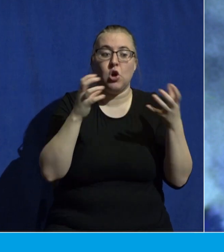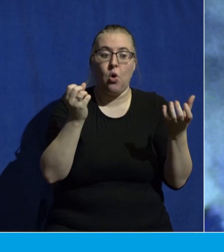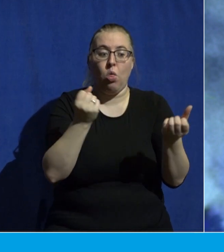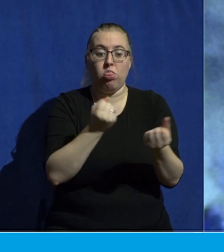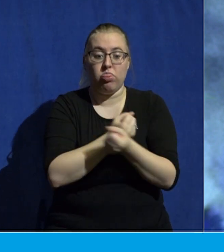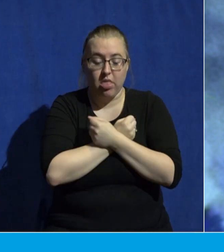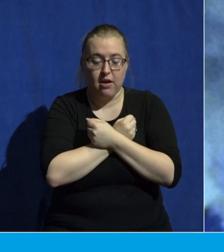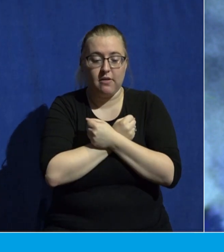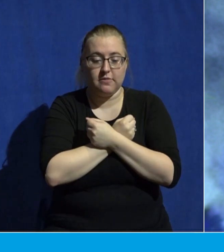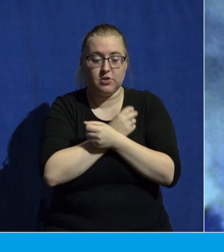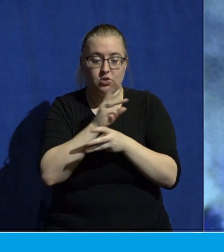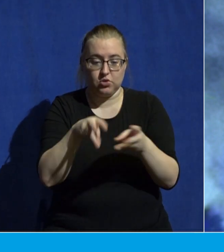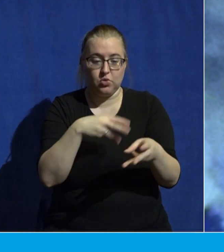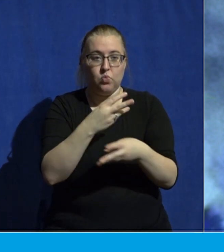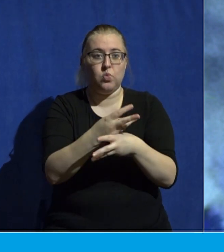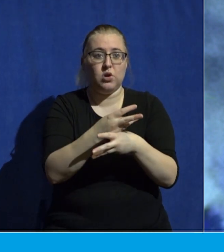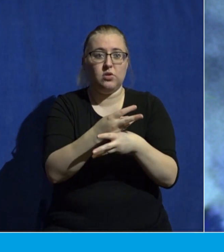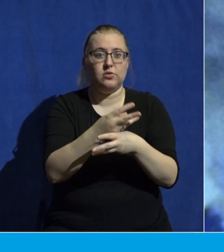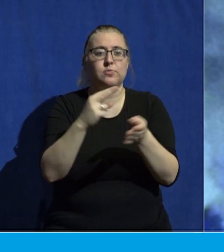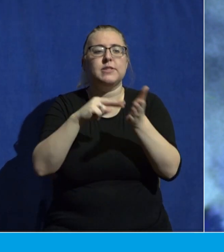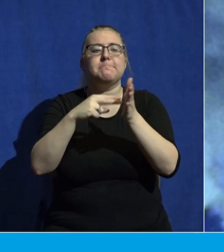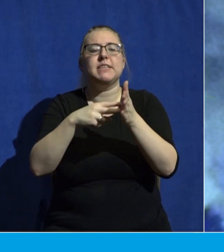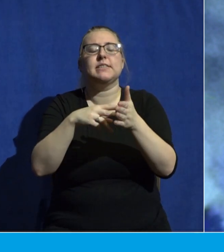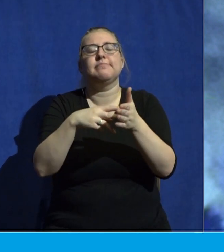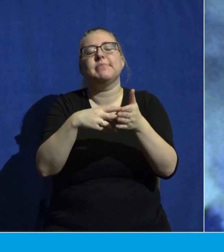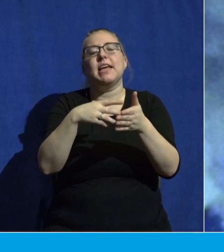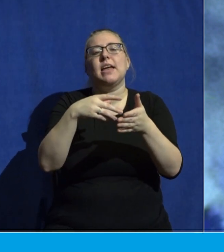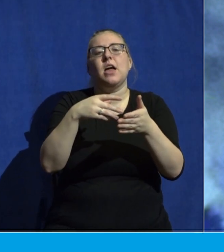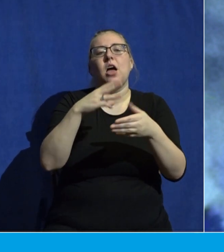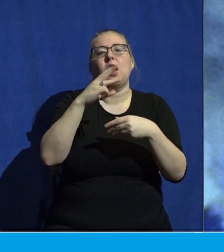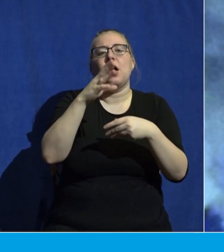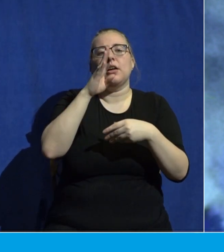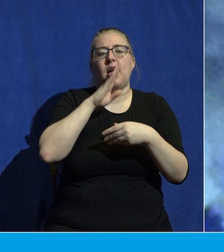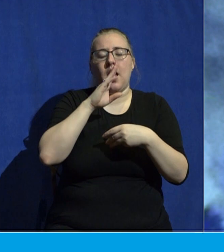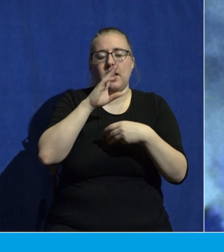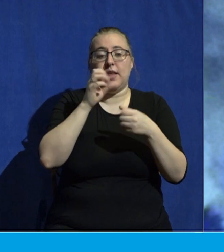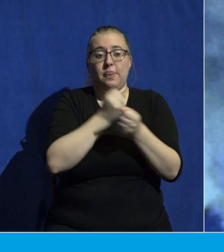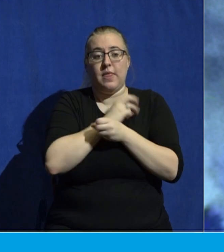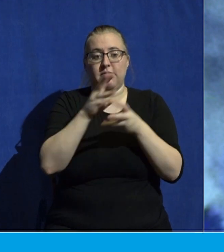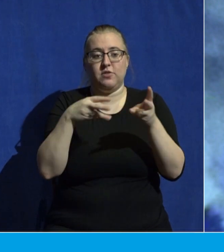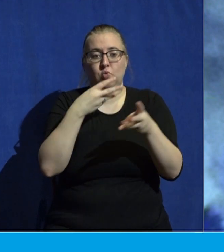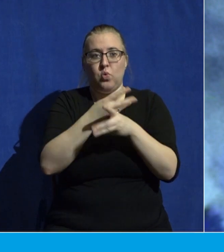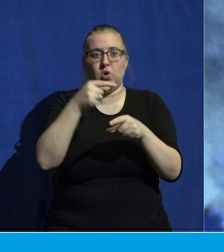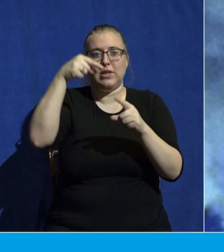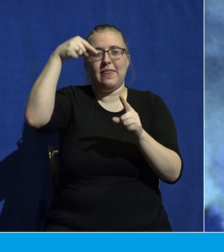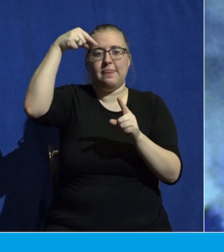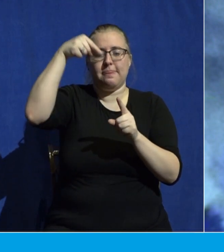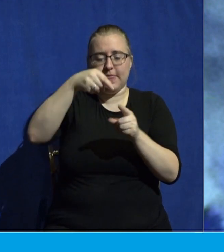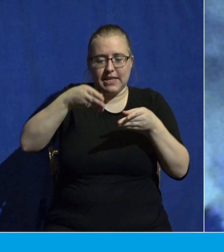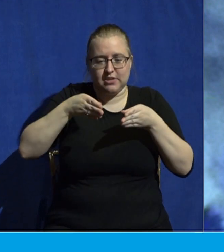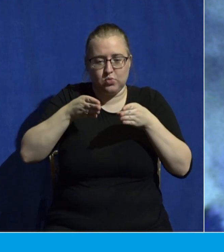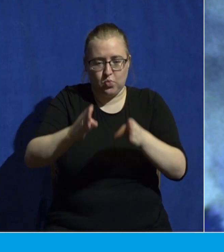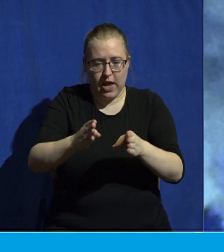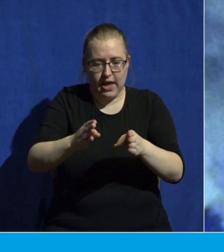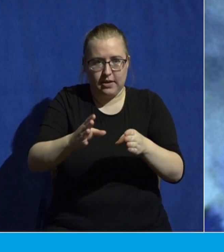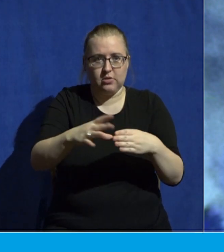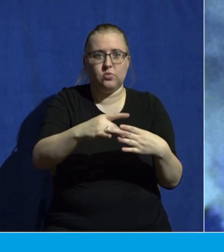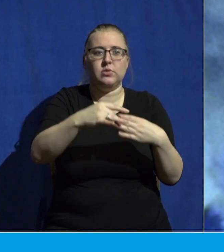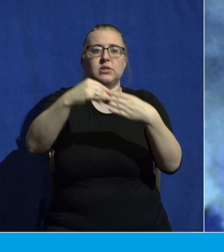loved the world in this way. That he loved the world in this way. Which leads us to the second phrase, that he gave